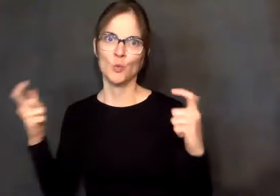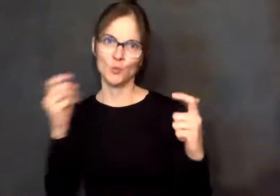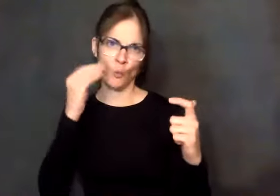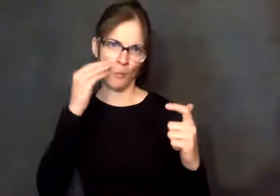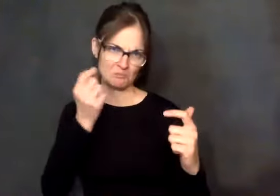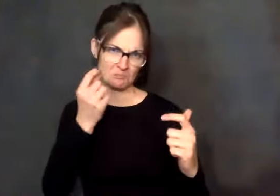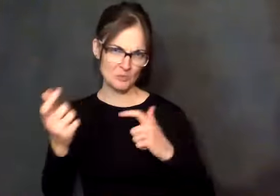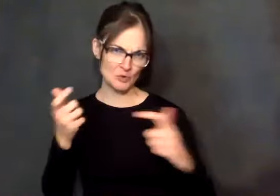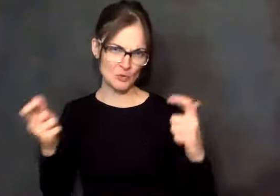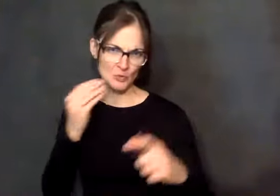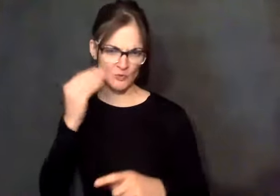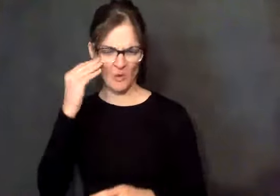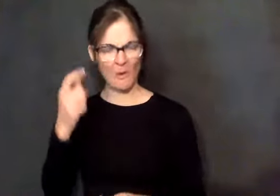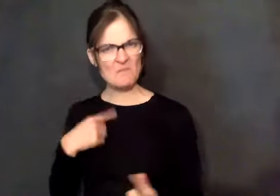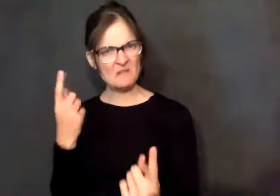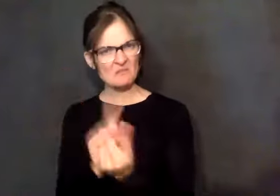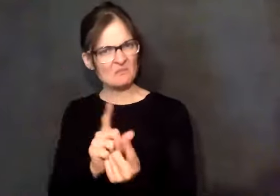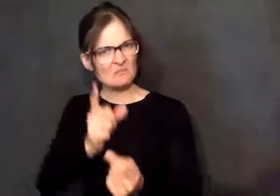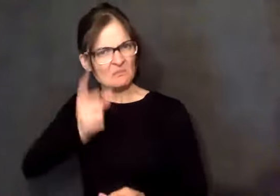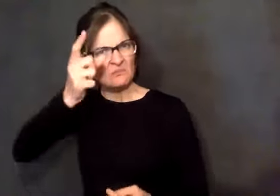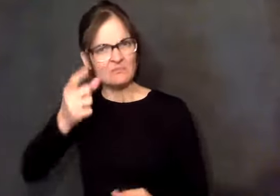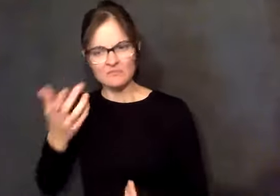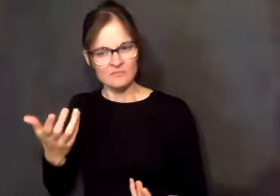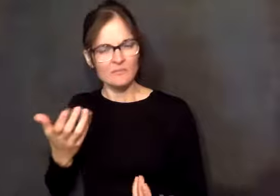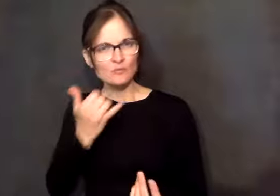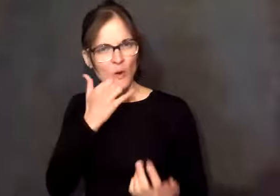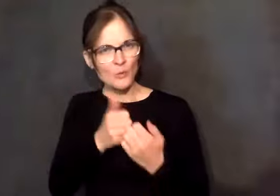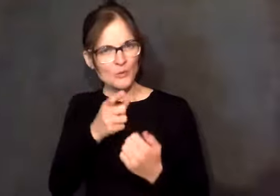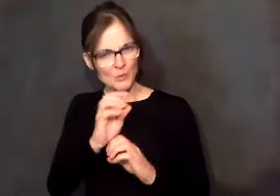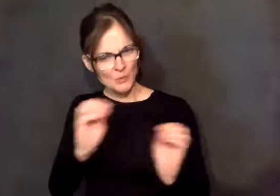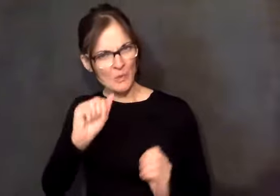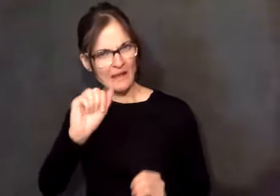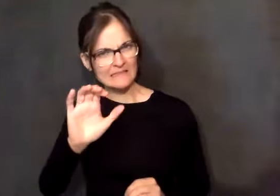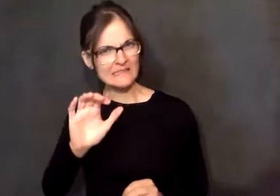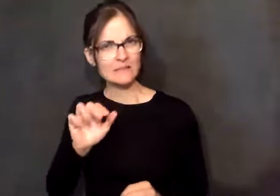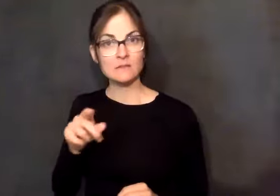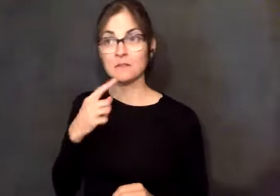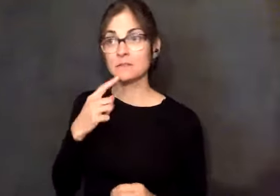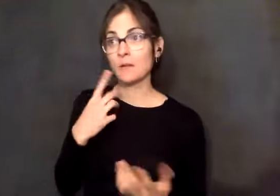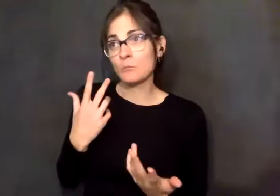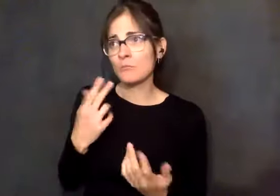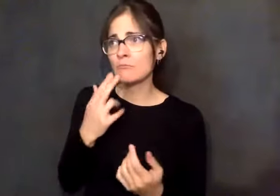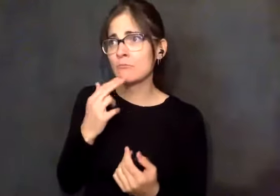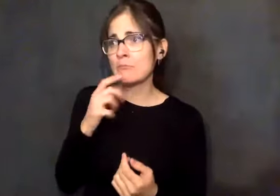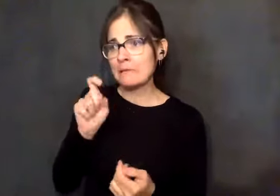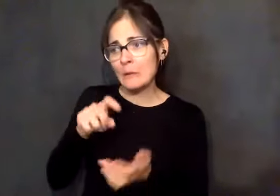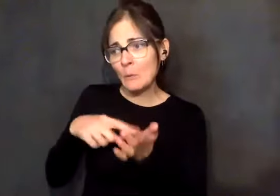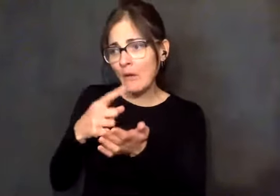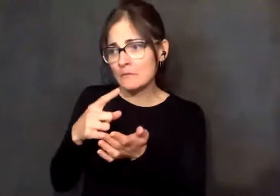need it maybe a week or two a year. And I thought, what's the matter with you? In Arkansas, if we needed 30 minutes,